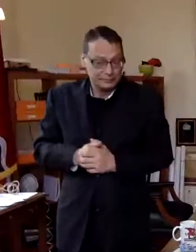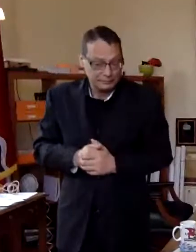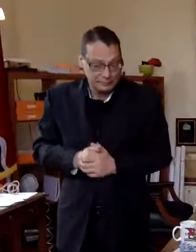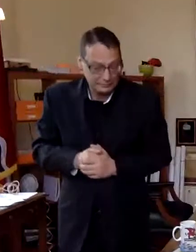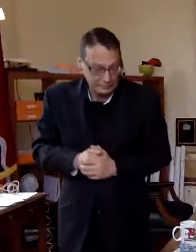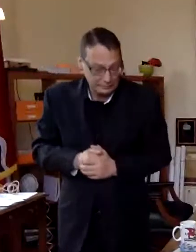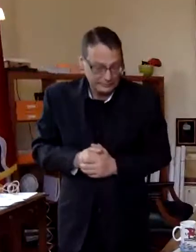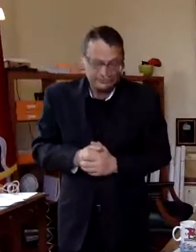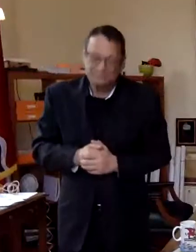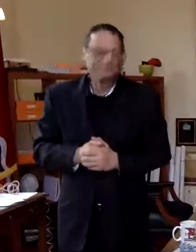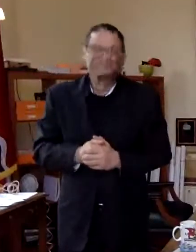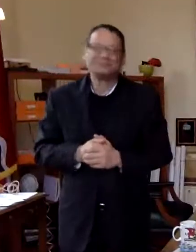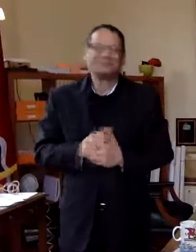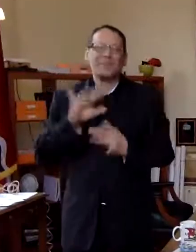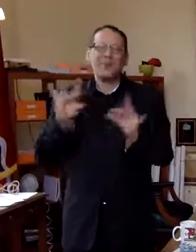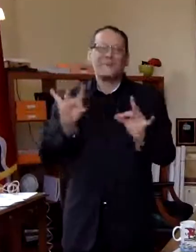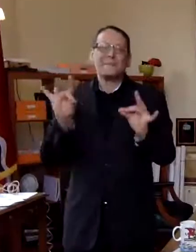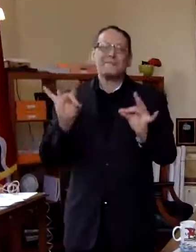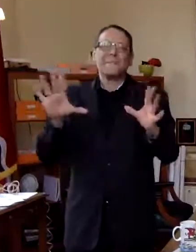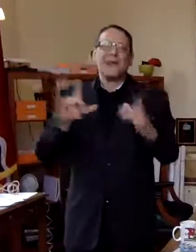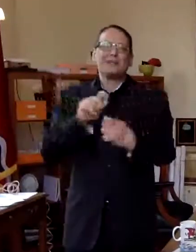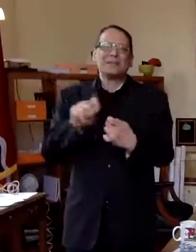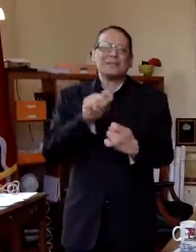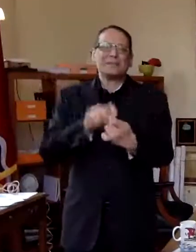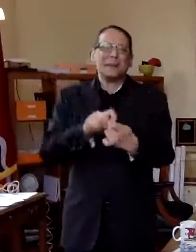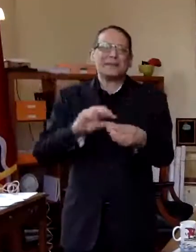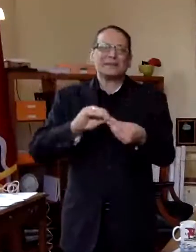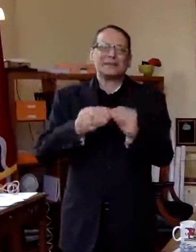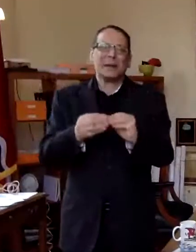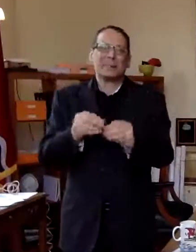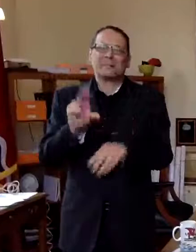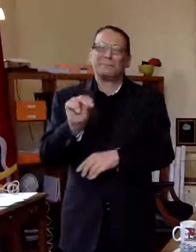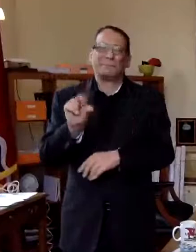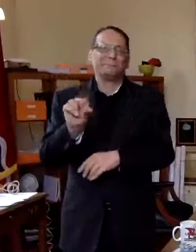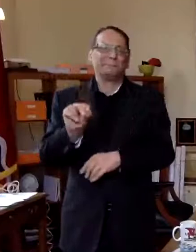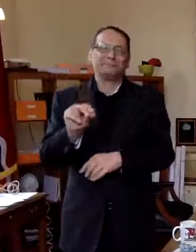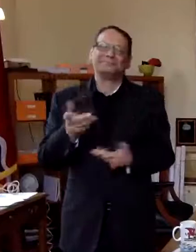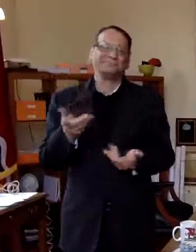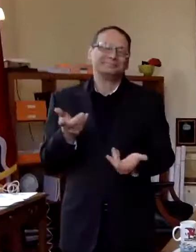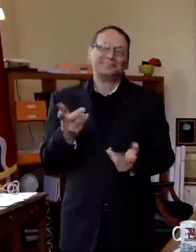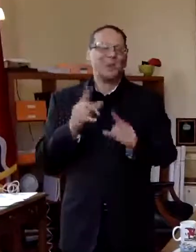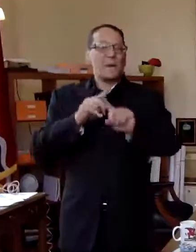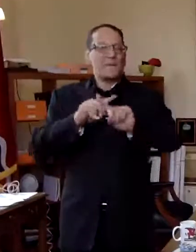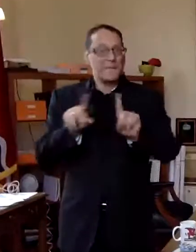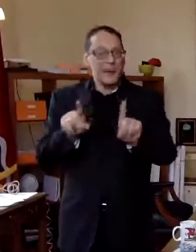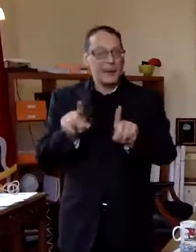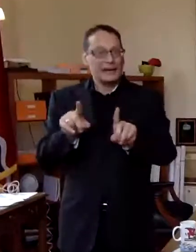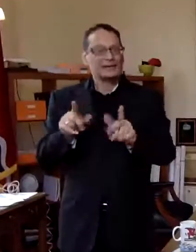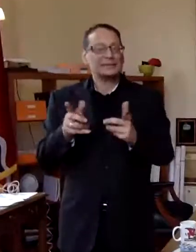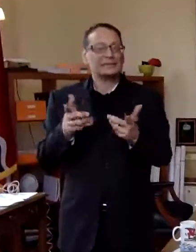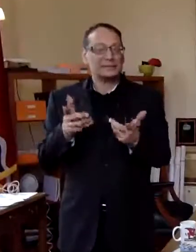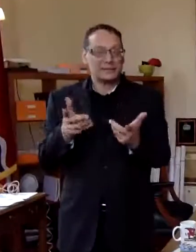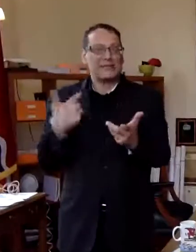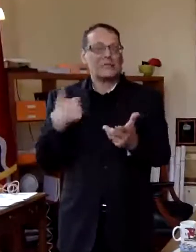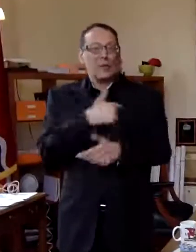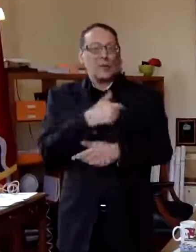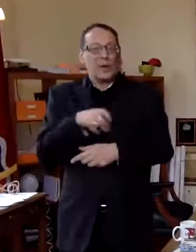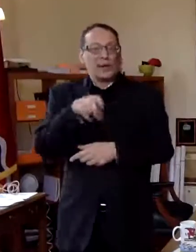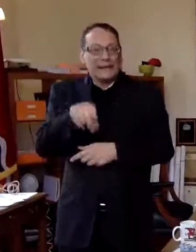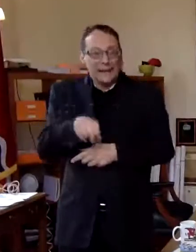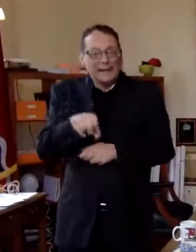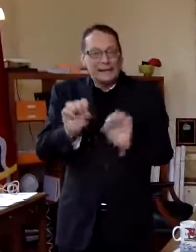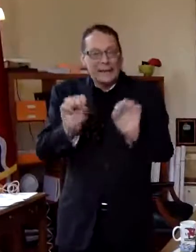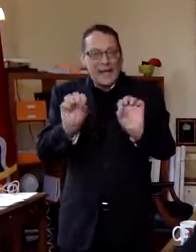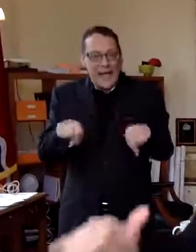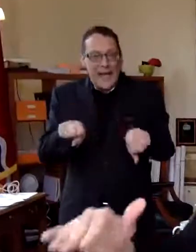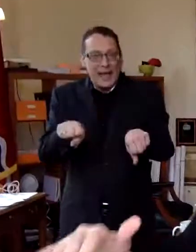uh i don't there's not a magic number for how many per day but what it does need to be is anyone who who we need to be able to be